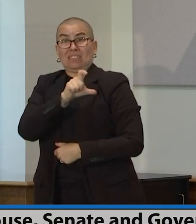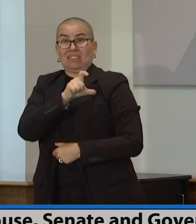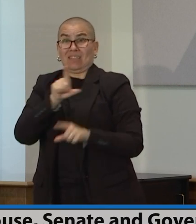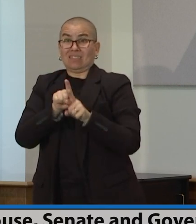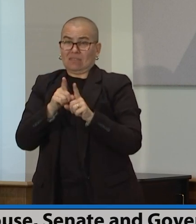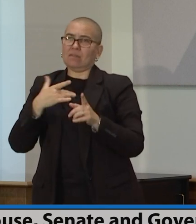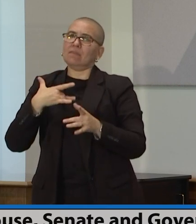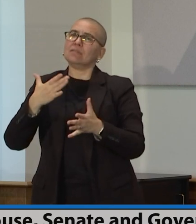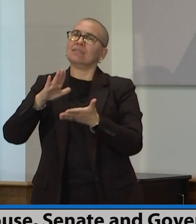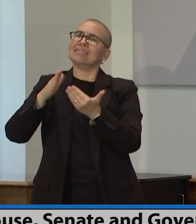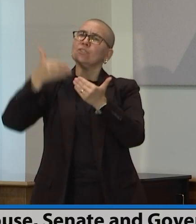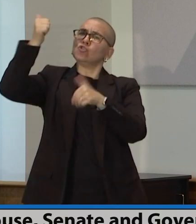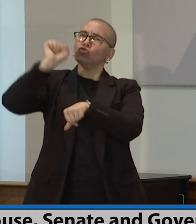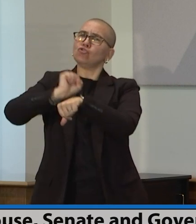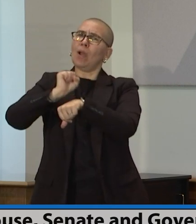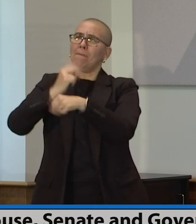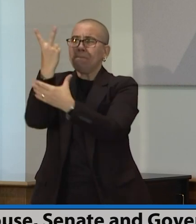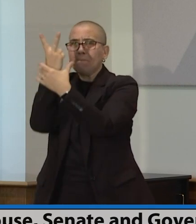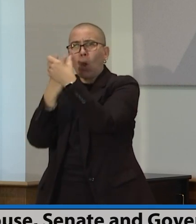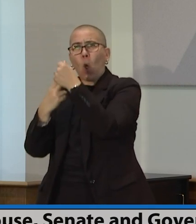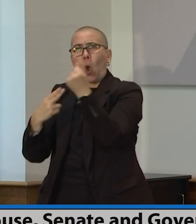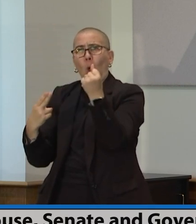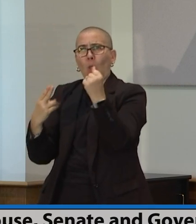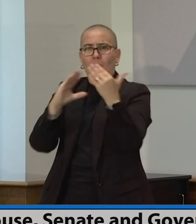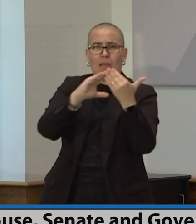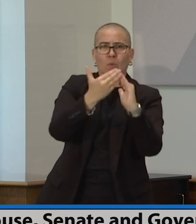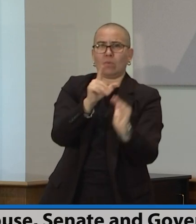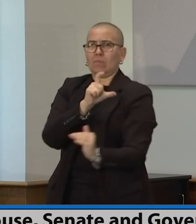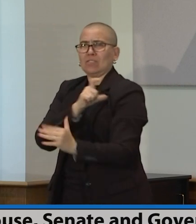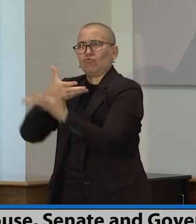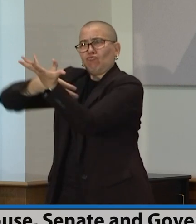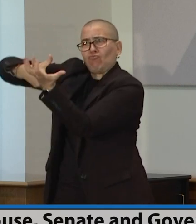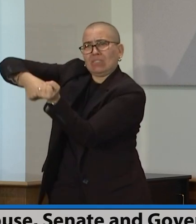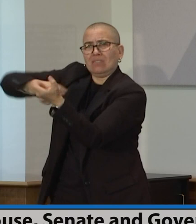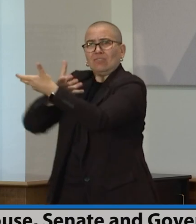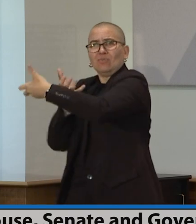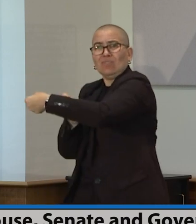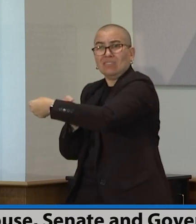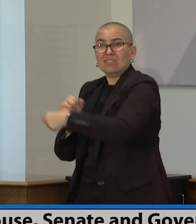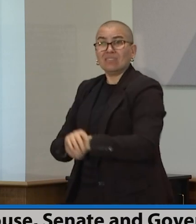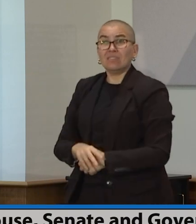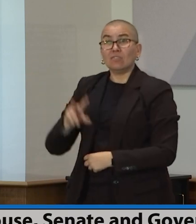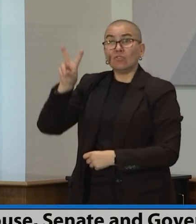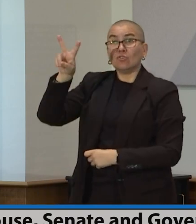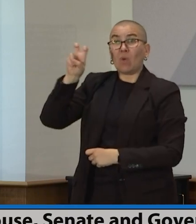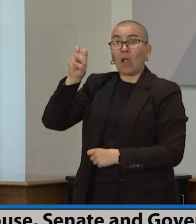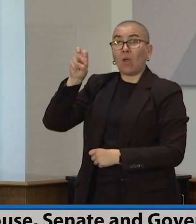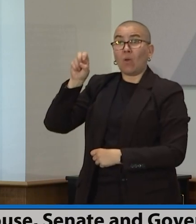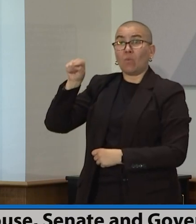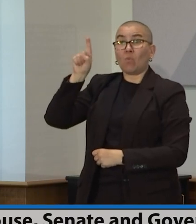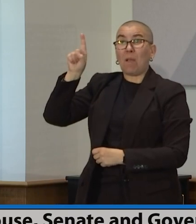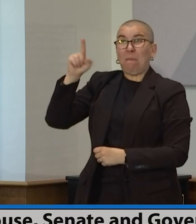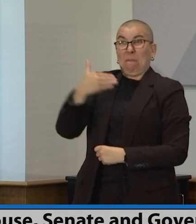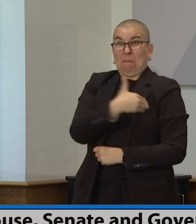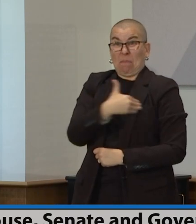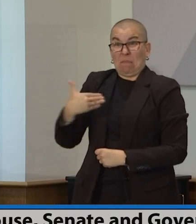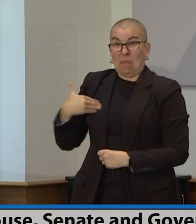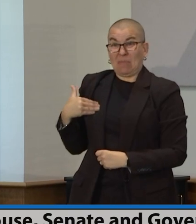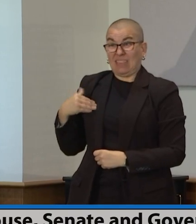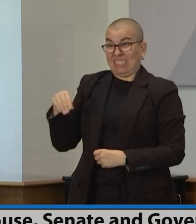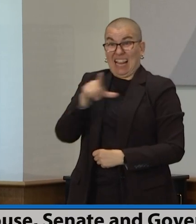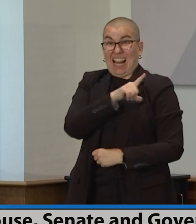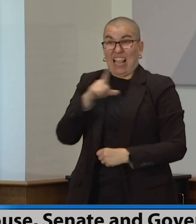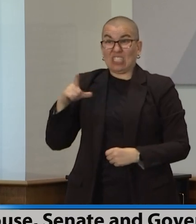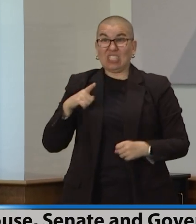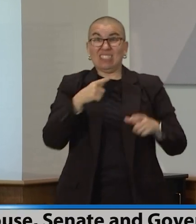But I look forward to the 201 members of the legislature helping to complete the work. And with that, I will turn it back over to Governor Walz.